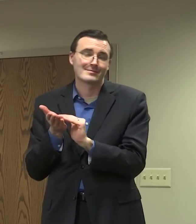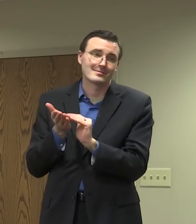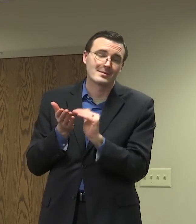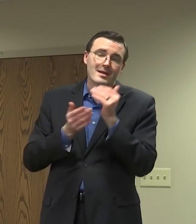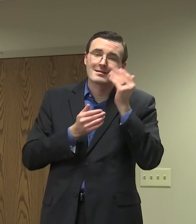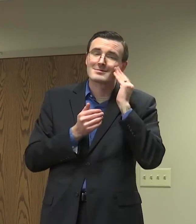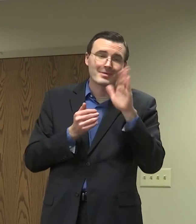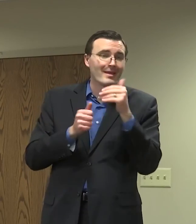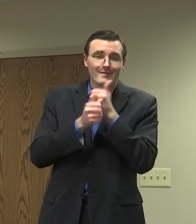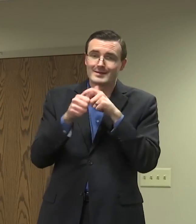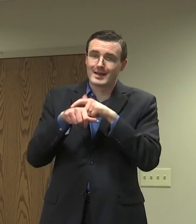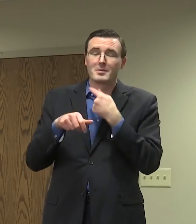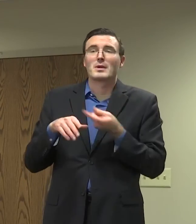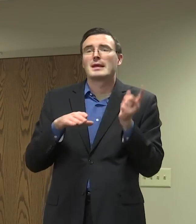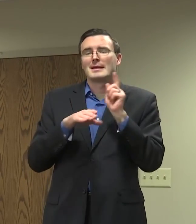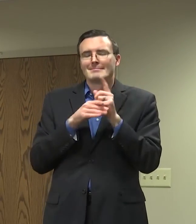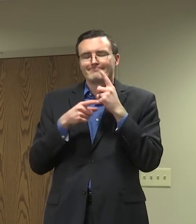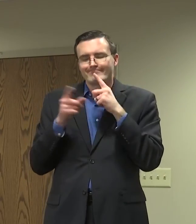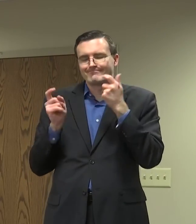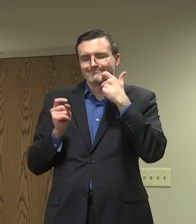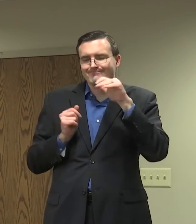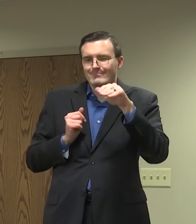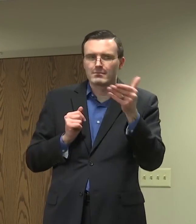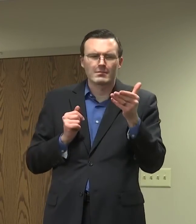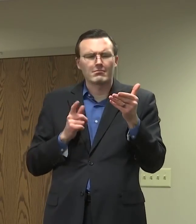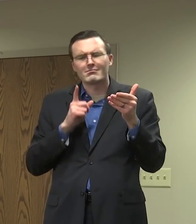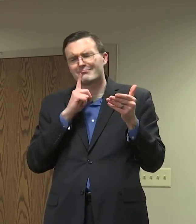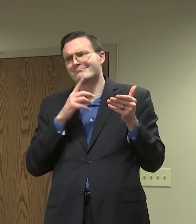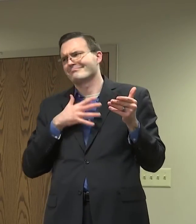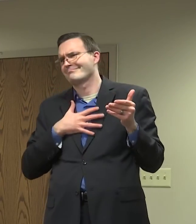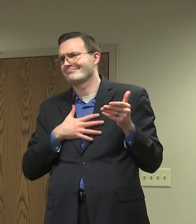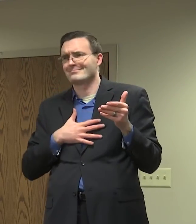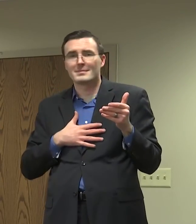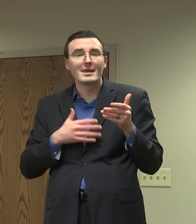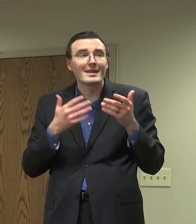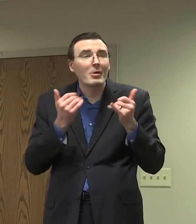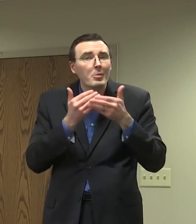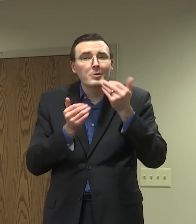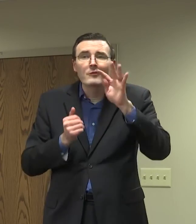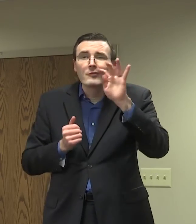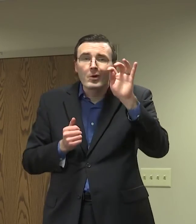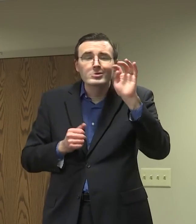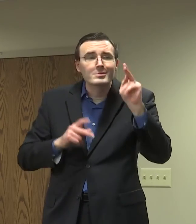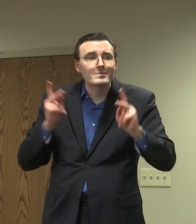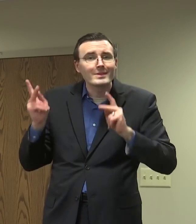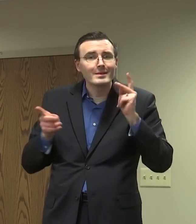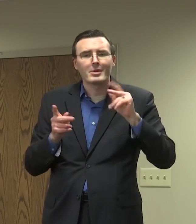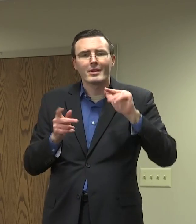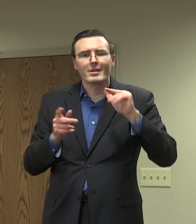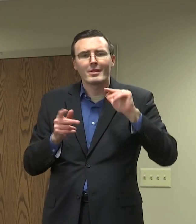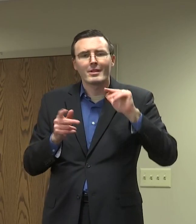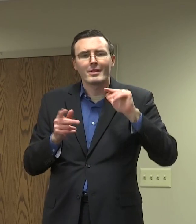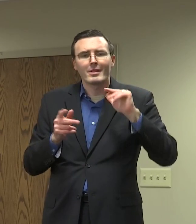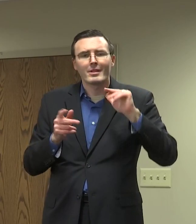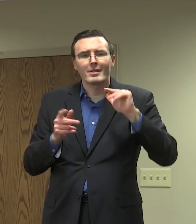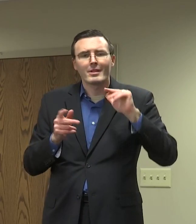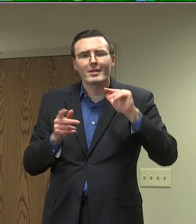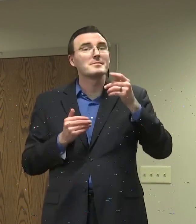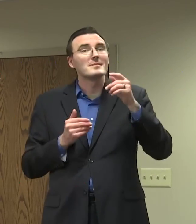announce the tragic loss of life, another life lost, now nearly 400, 400 people.